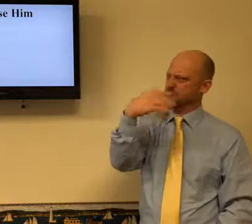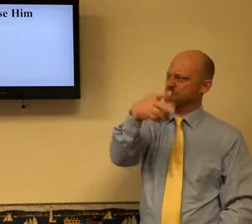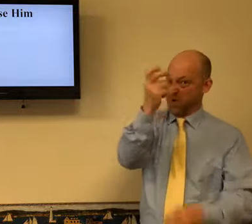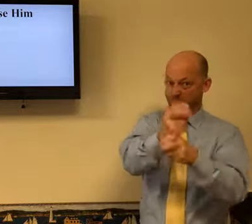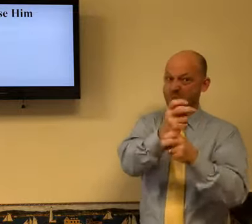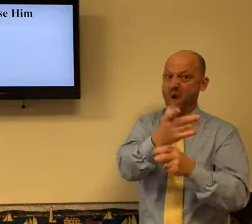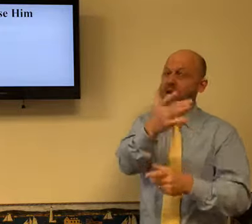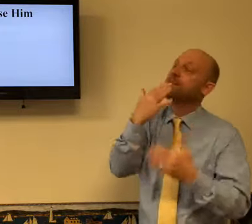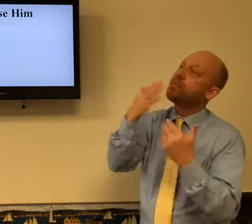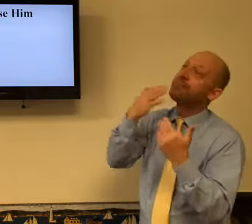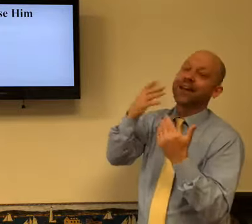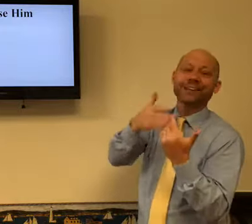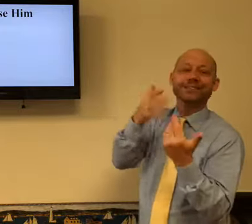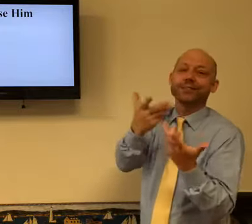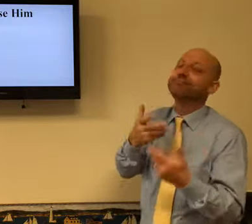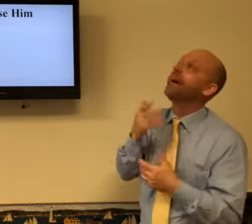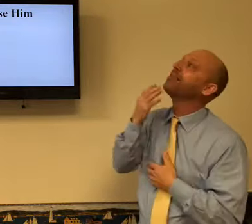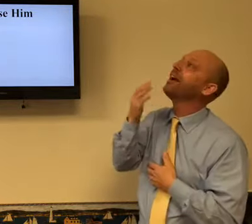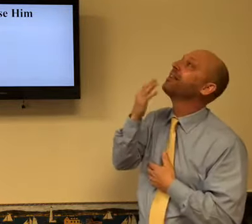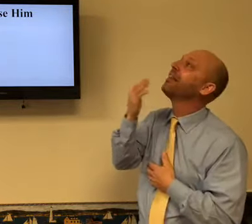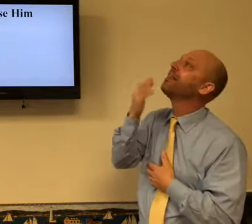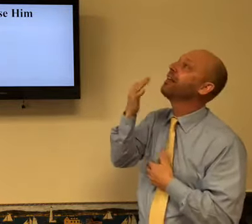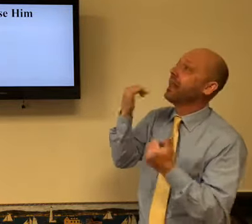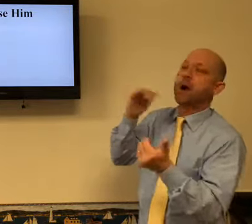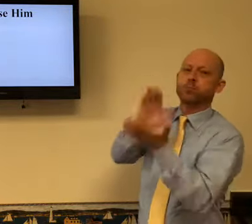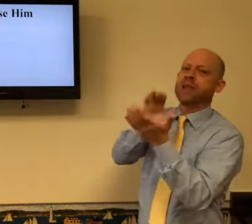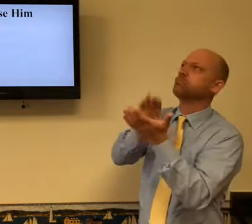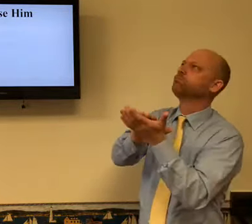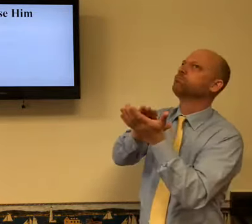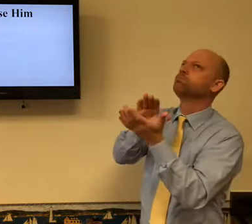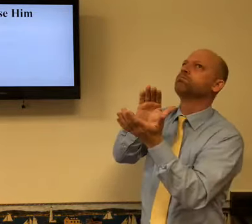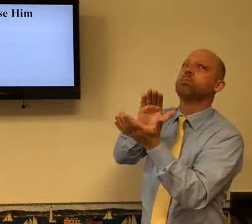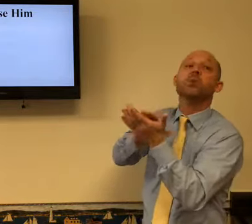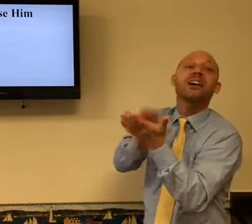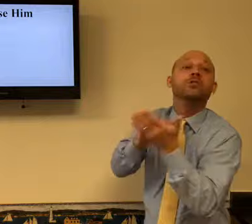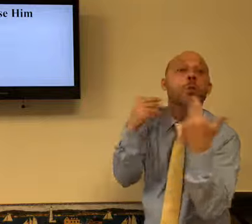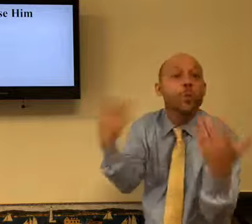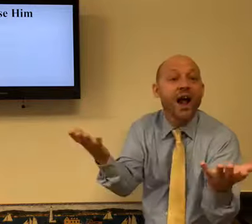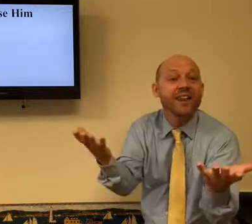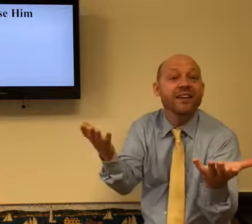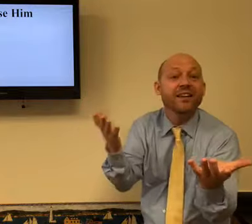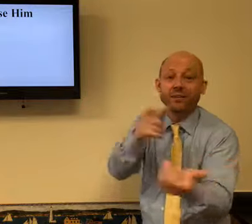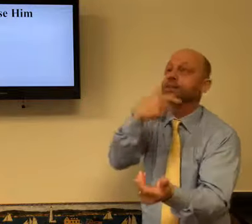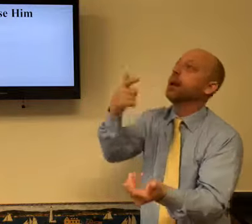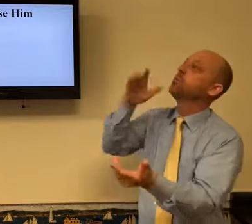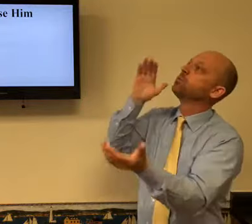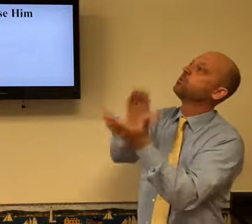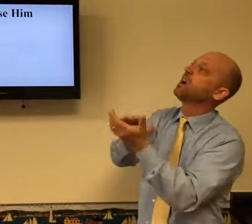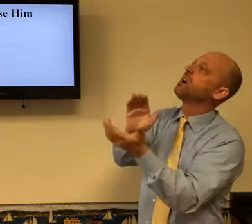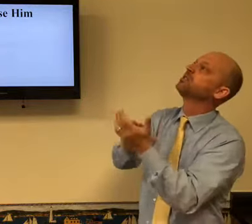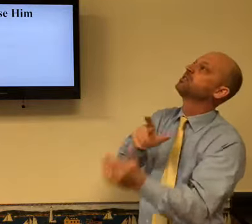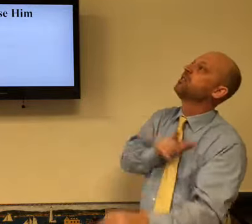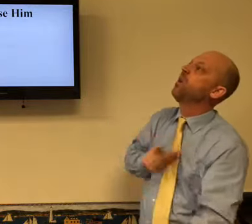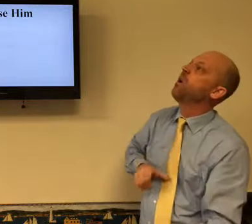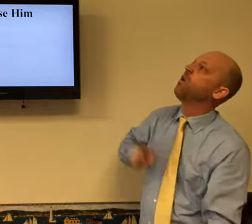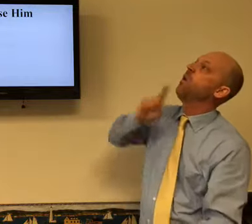Number two, praise him. Sometimes that's hard. I know. It's easy for us to say, thank you, thank you. But praise him, praise him for what?